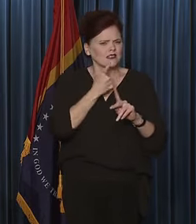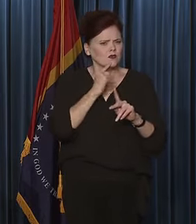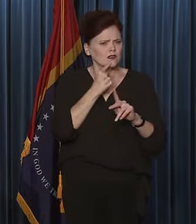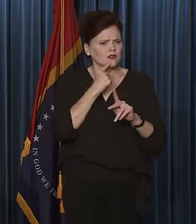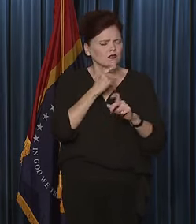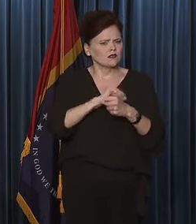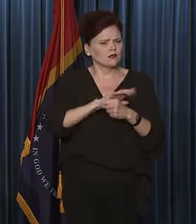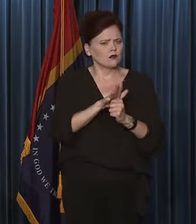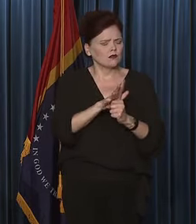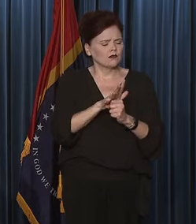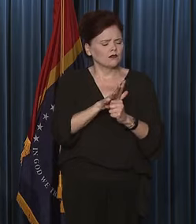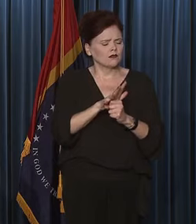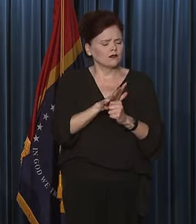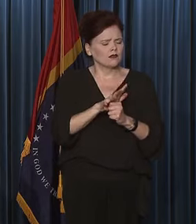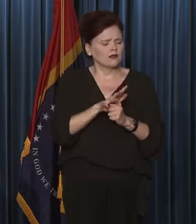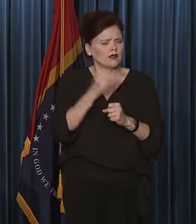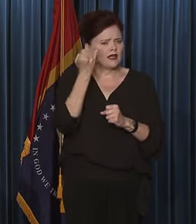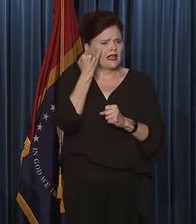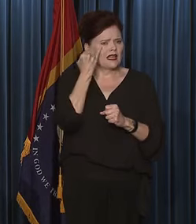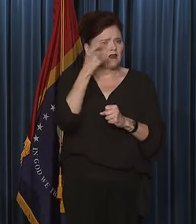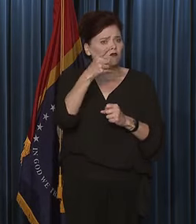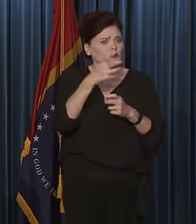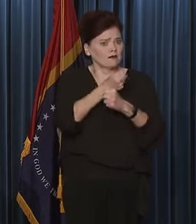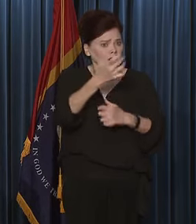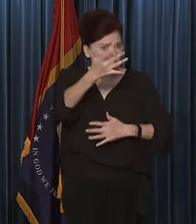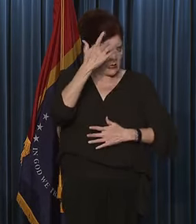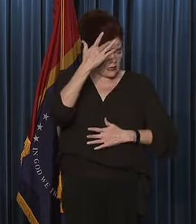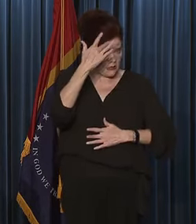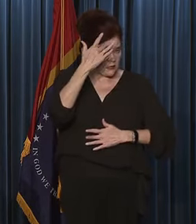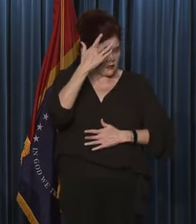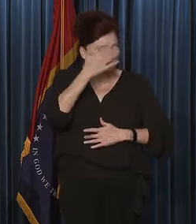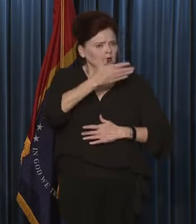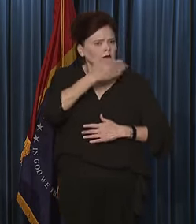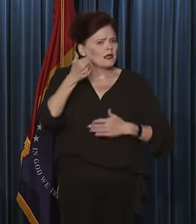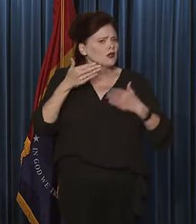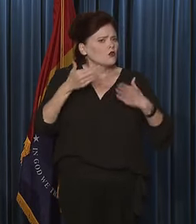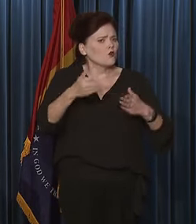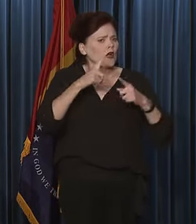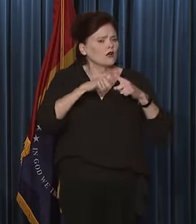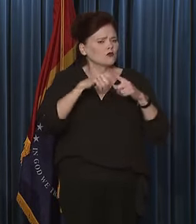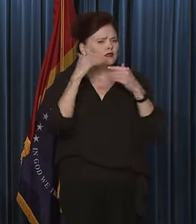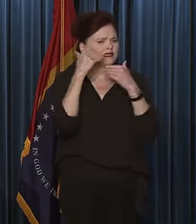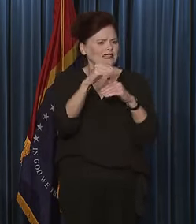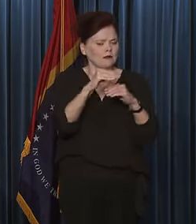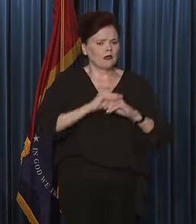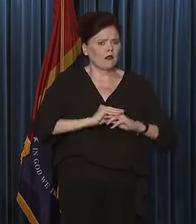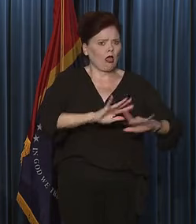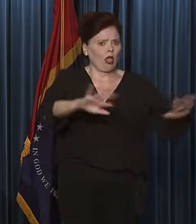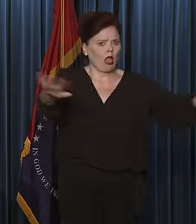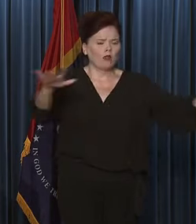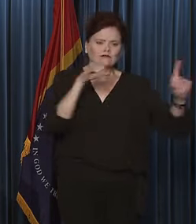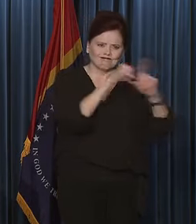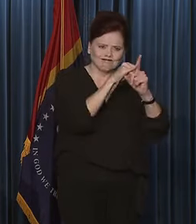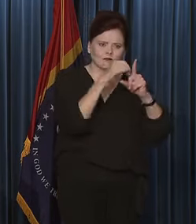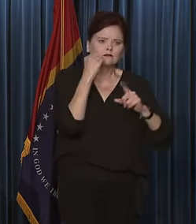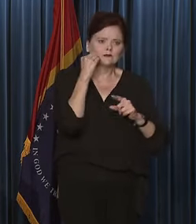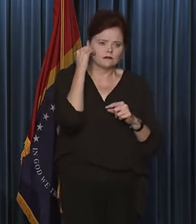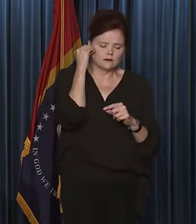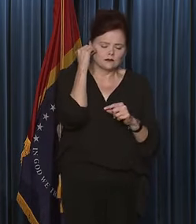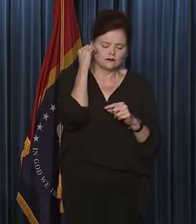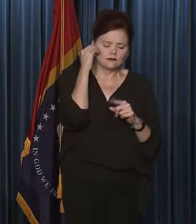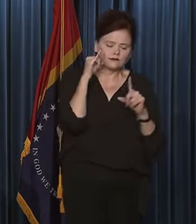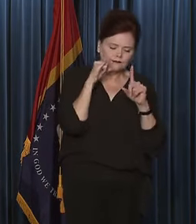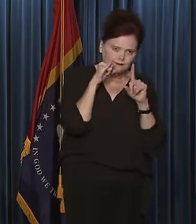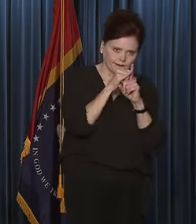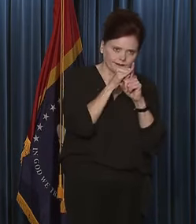of COVID and that if you are infected, the best way to limit transmission is to isolate yourself, is to keep